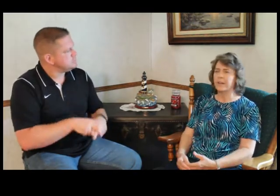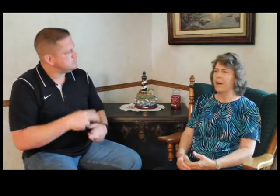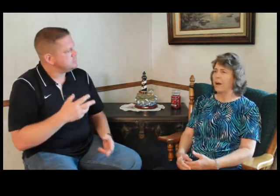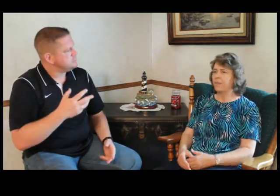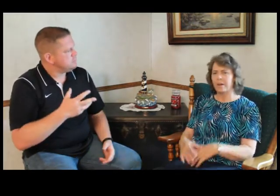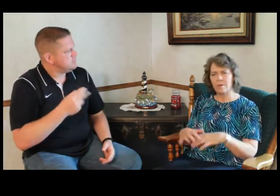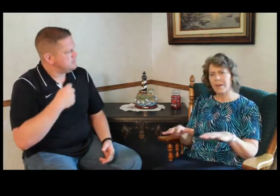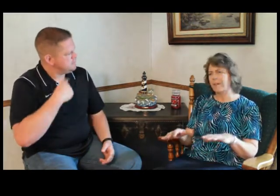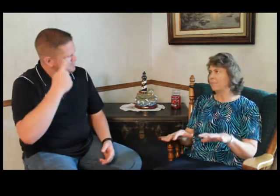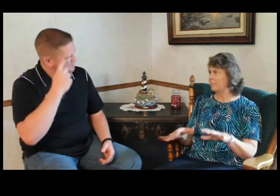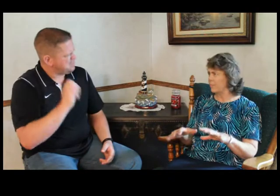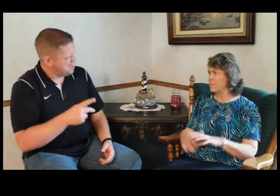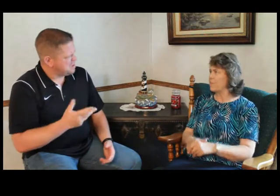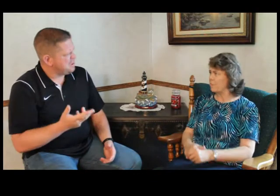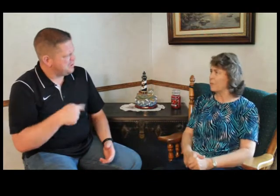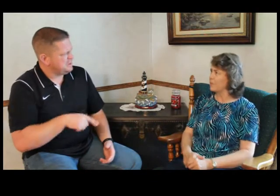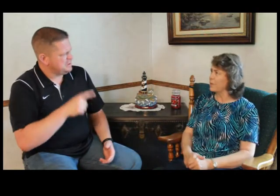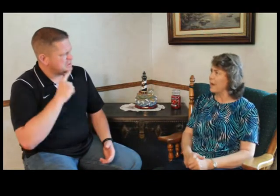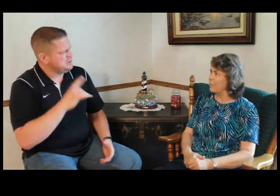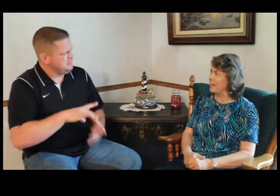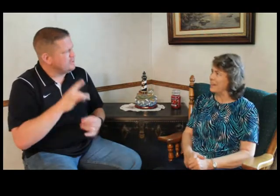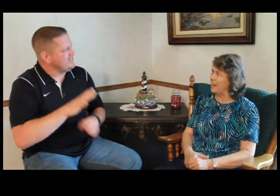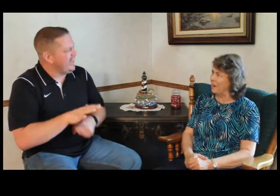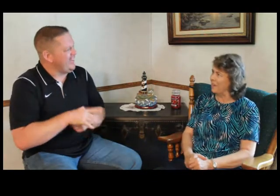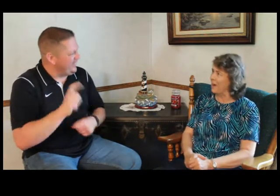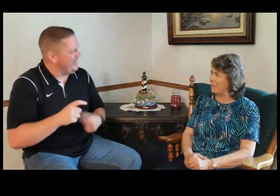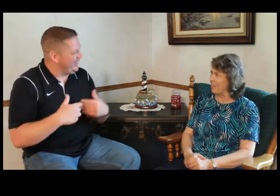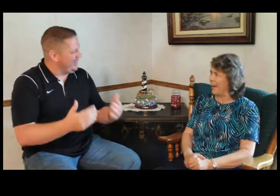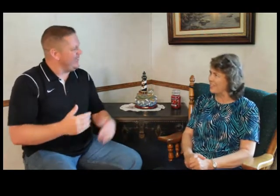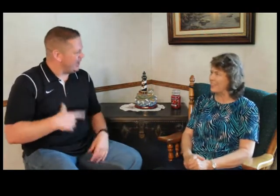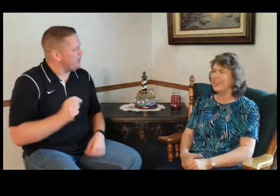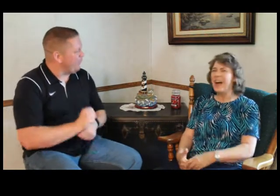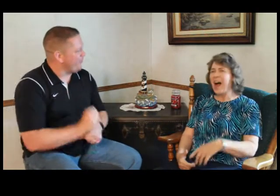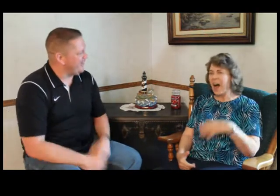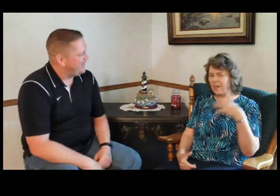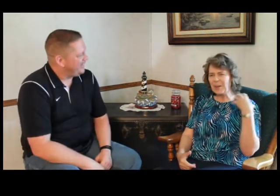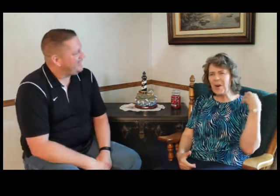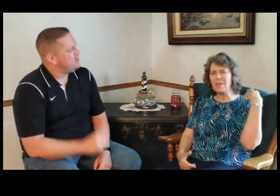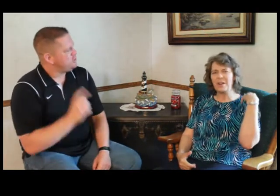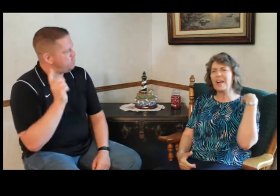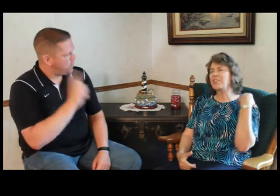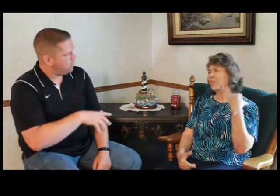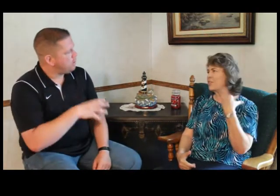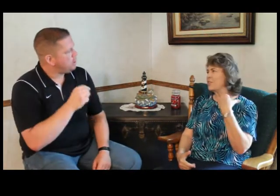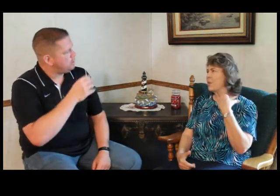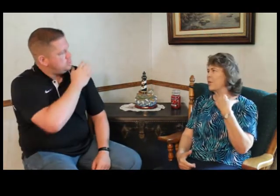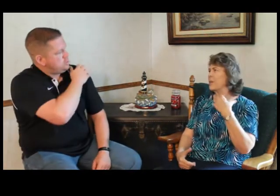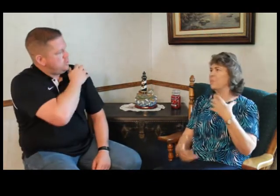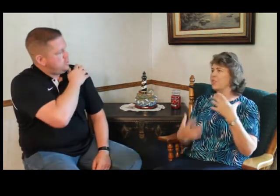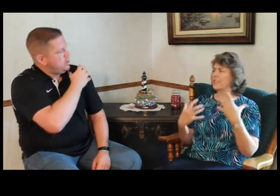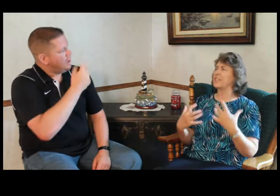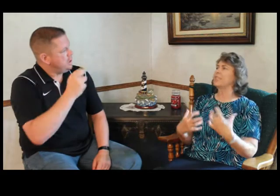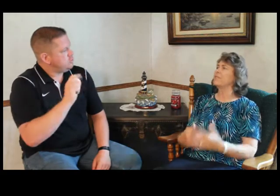I thought, okay, this is spiritual enough. We need to go on with life. I went over and I shook his shoulder and he was just stiff.